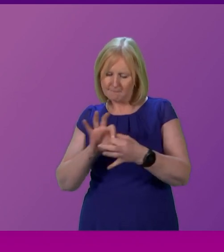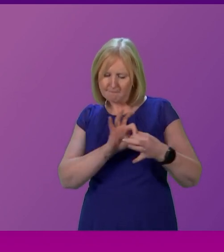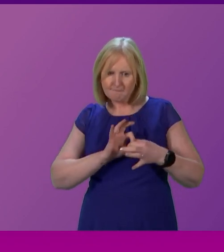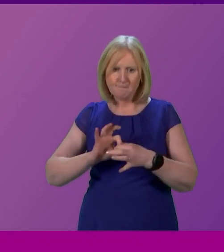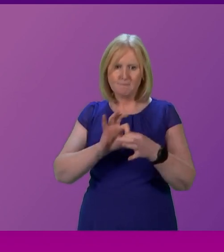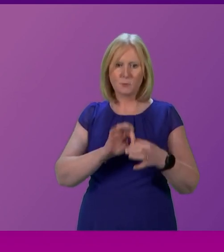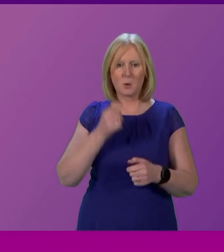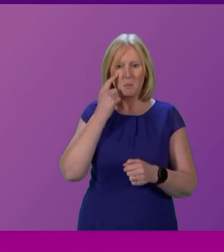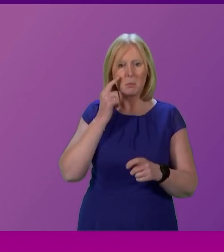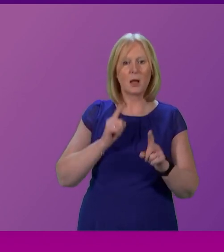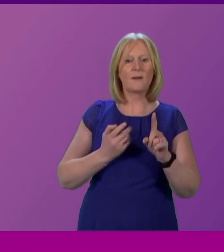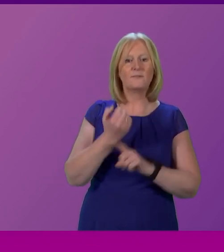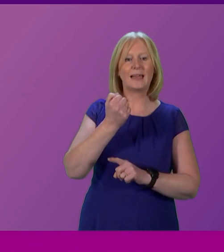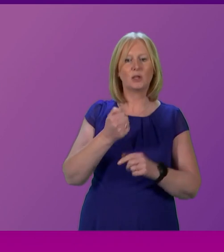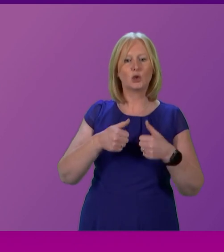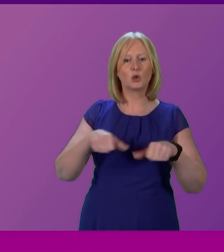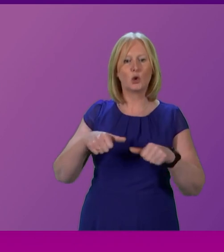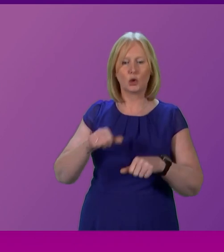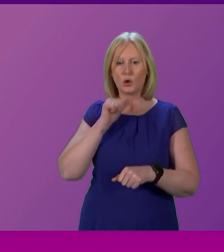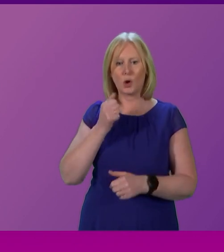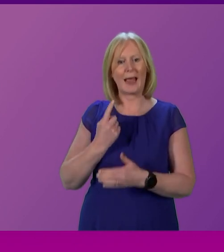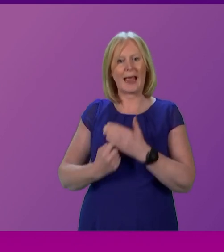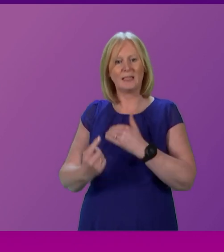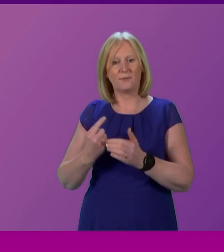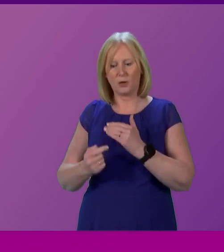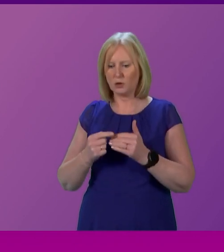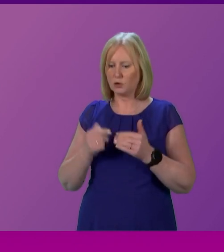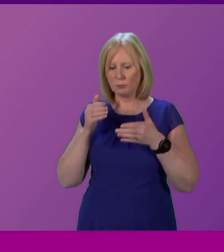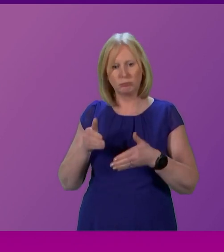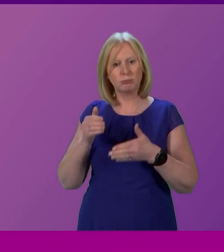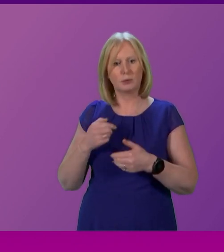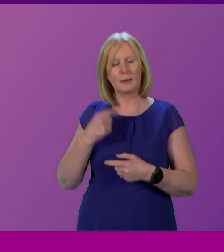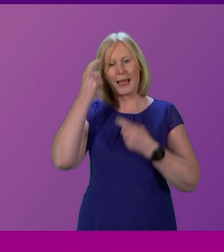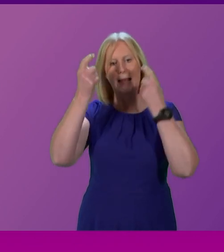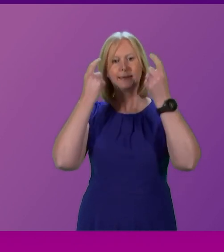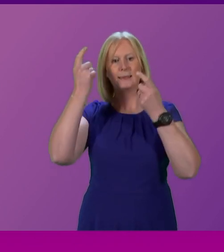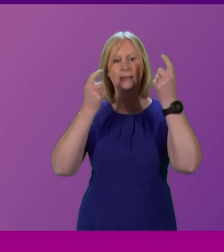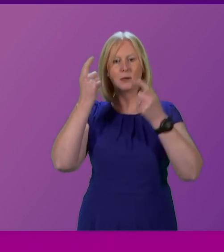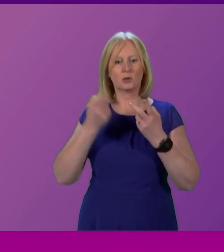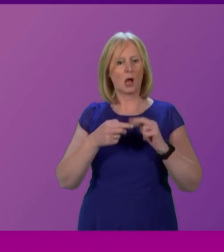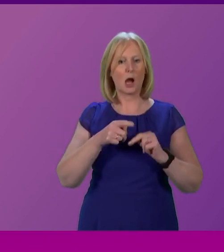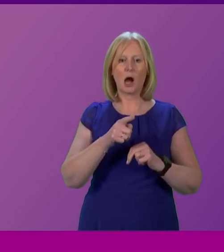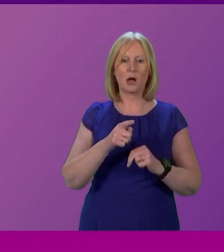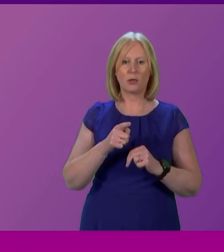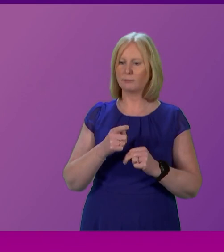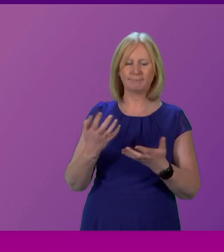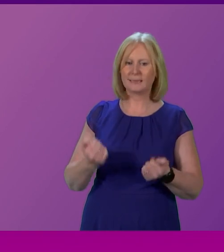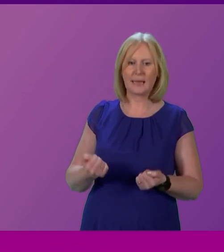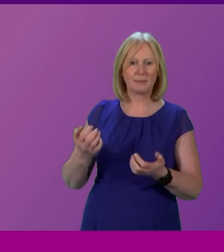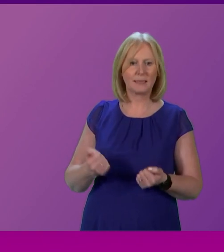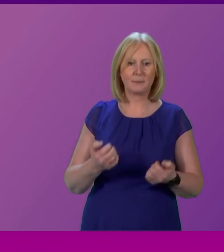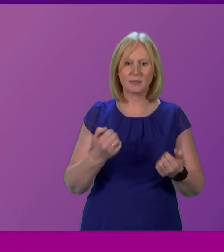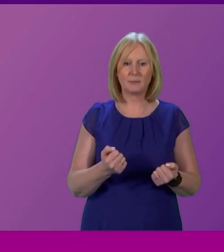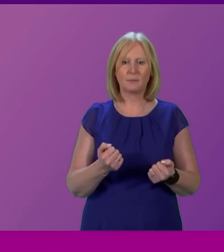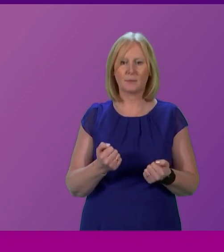and find a solution, rather than simply individually firing forward ideas, which everybody else then shoots down, the NHS carries on, workers